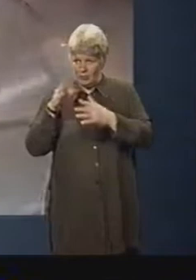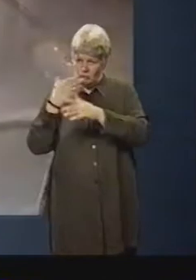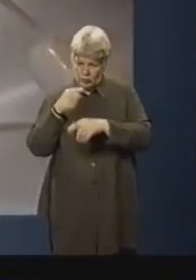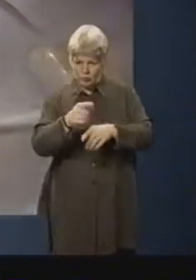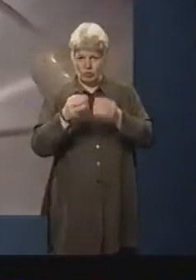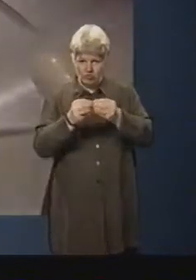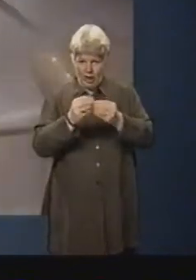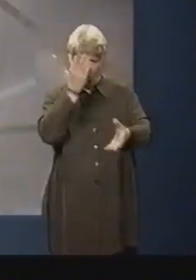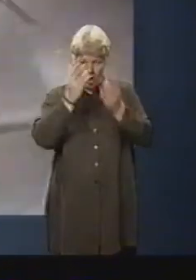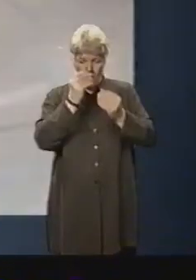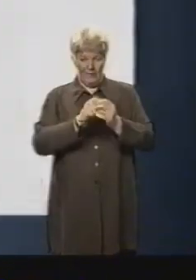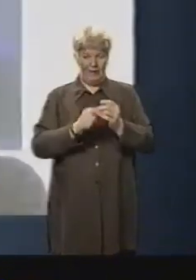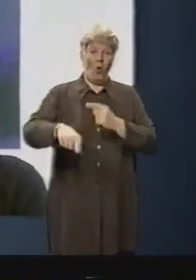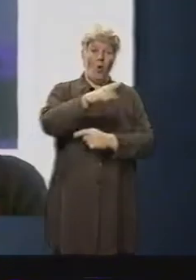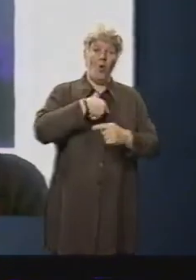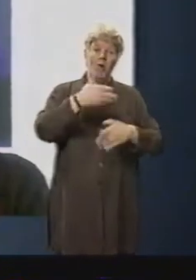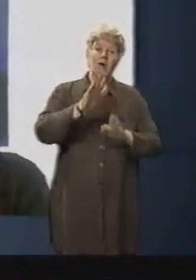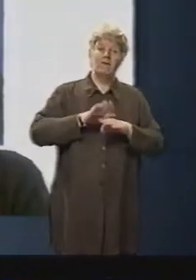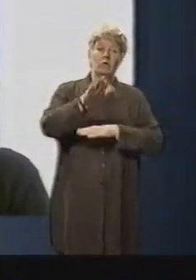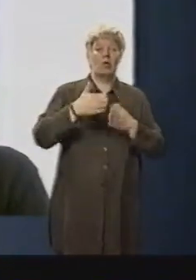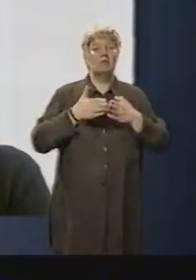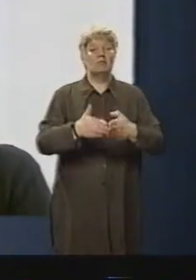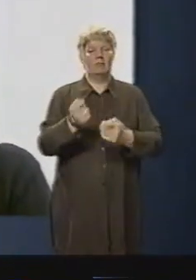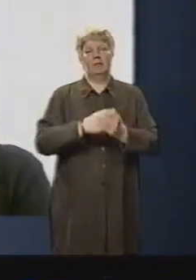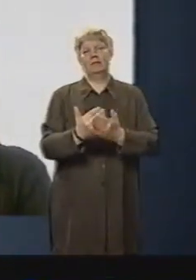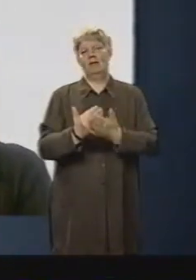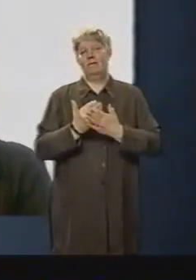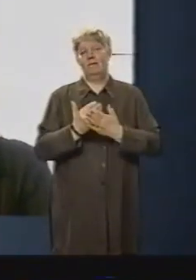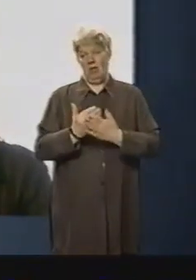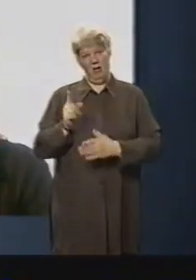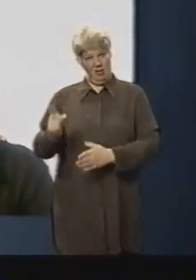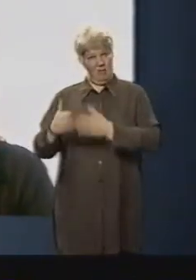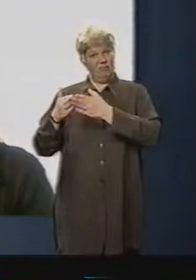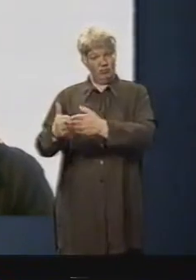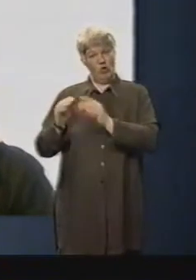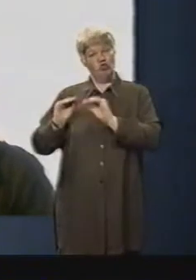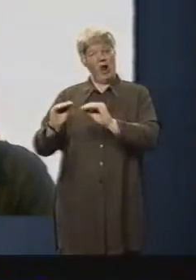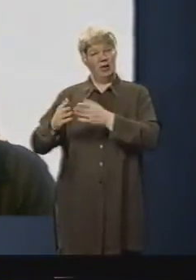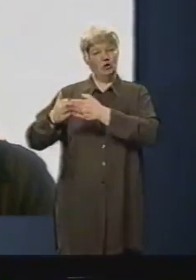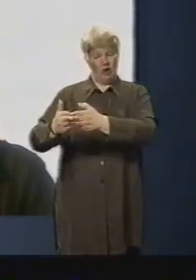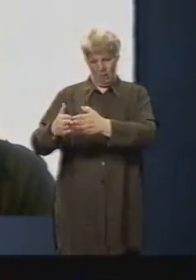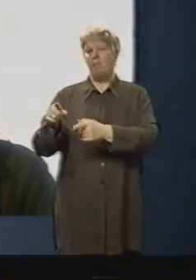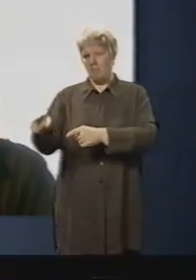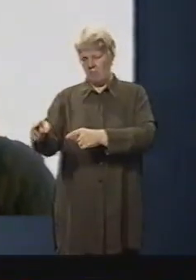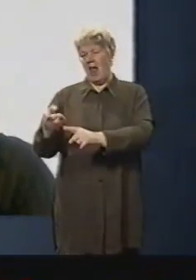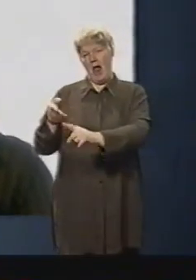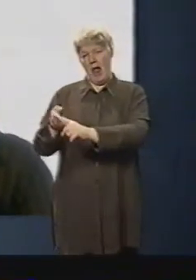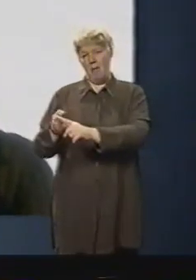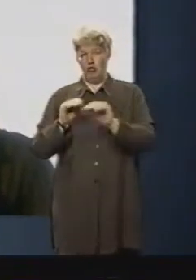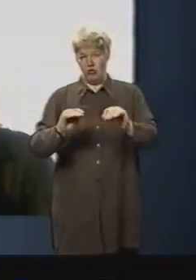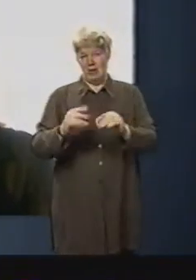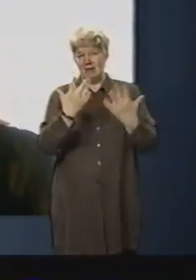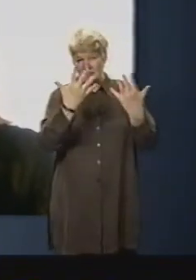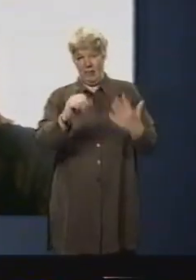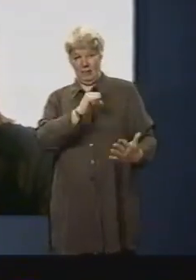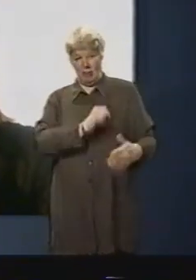us to go to sea. Well, the training ship is already in use, and the company that runs it aims to train 10,000 Navy